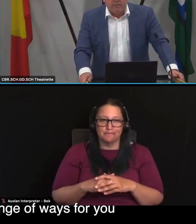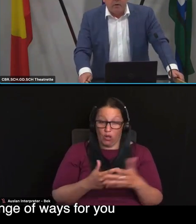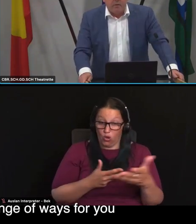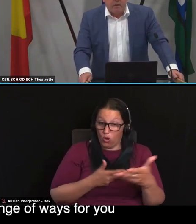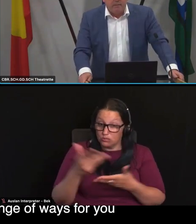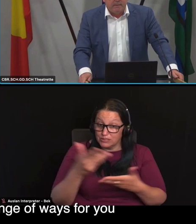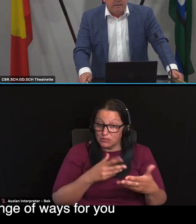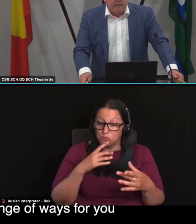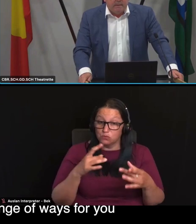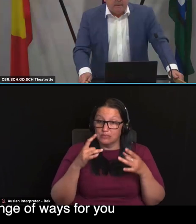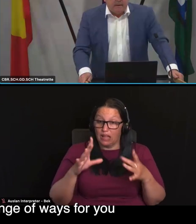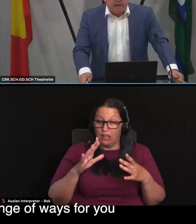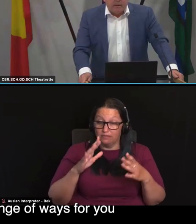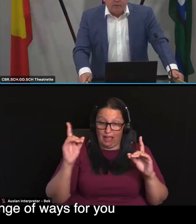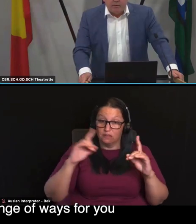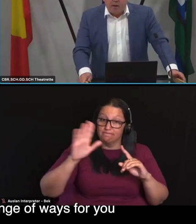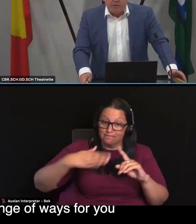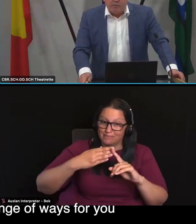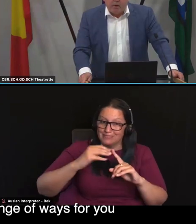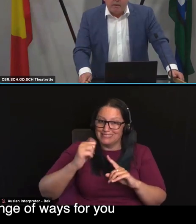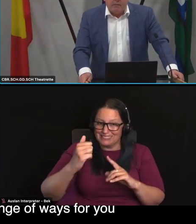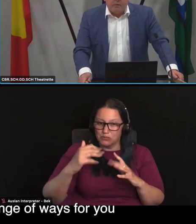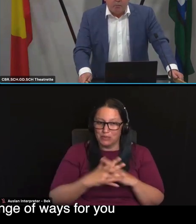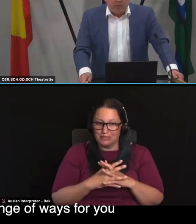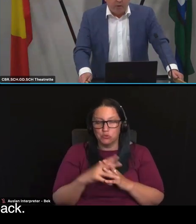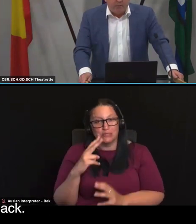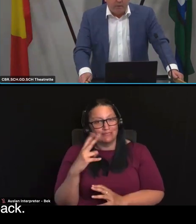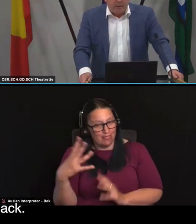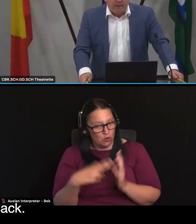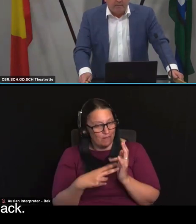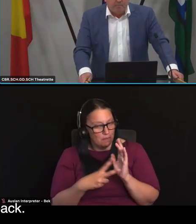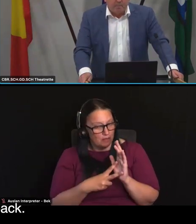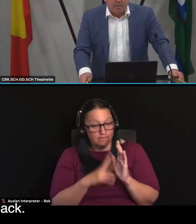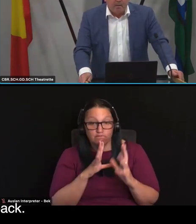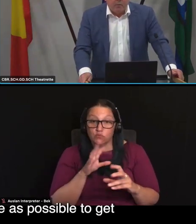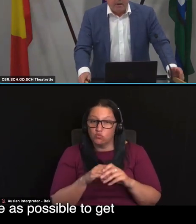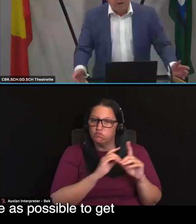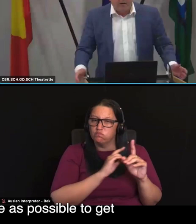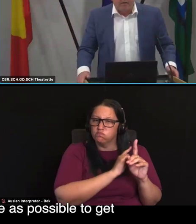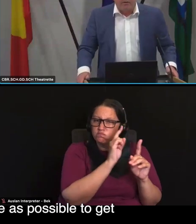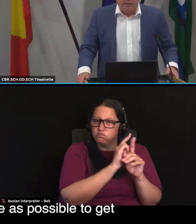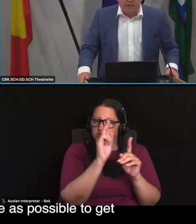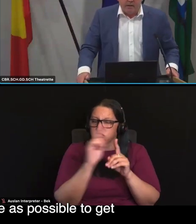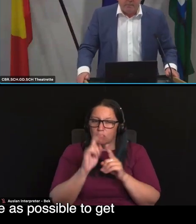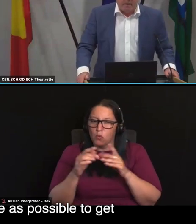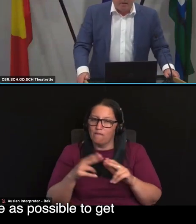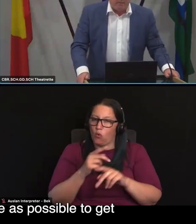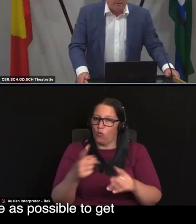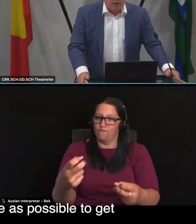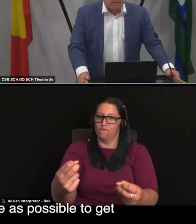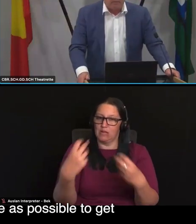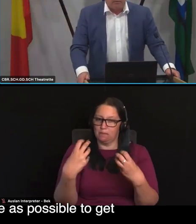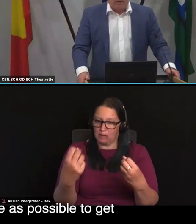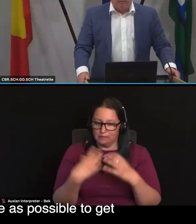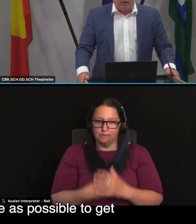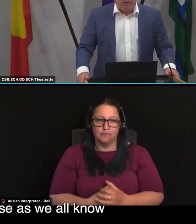the 25th of November and includes a range of ways for you to provide feedback. We are encouraging as many